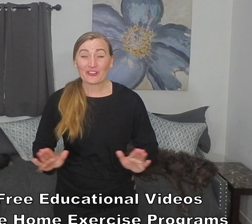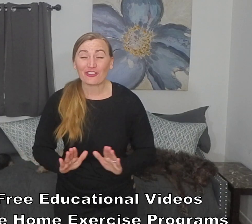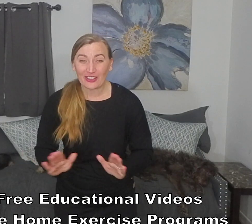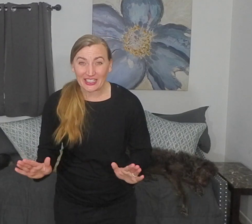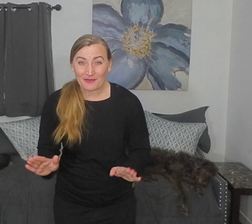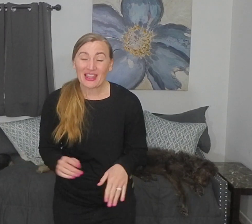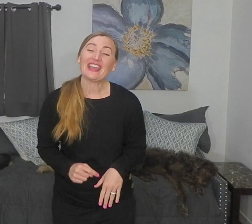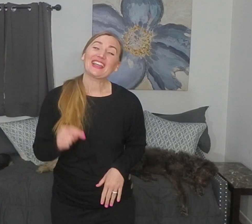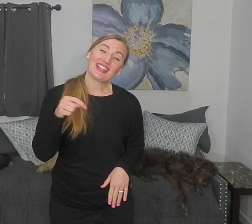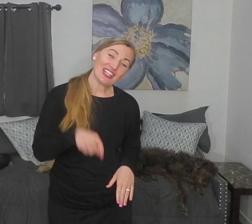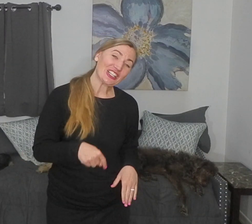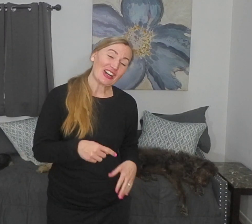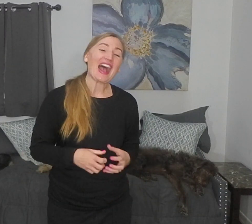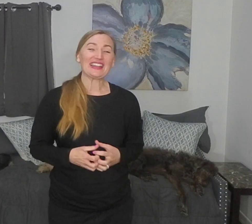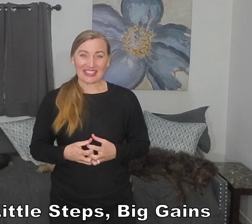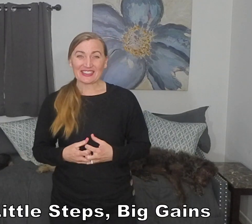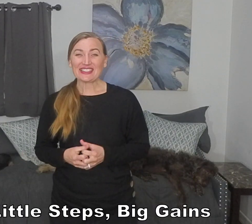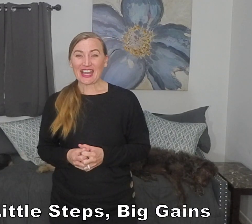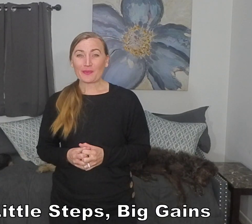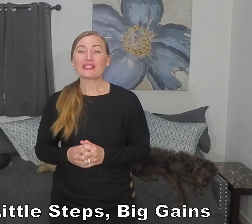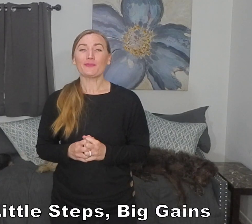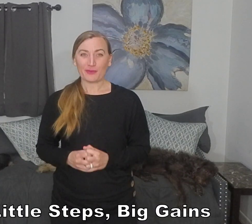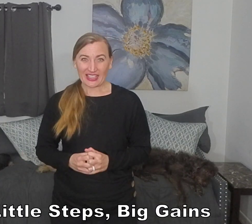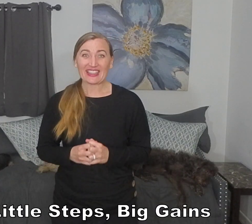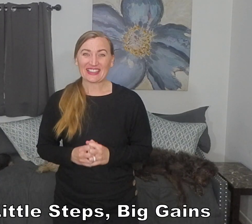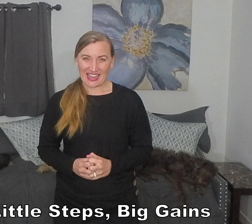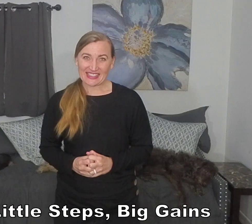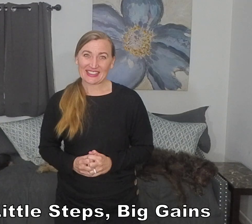free here on Little Steps, Big Gains.